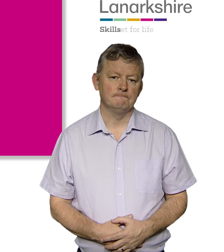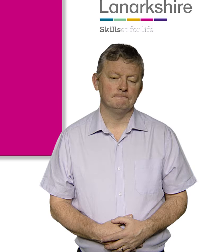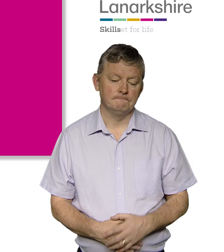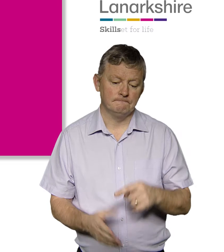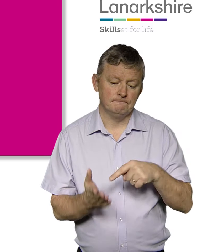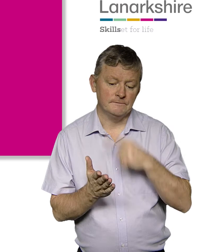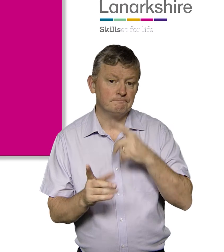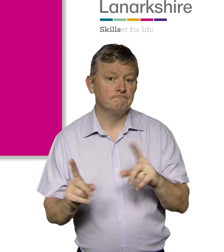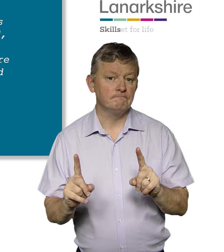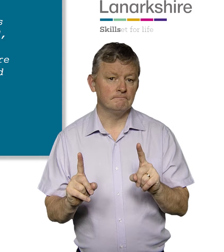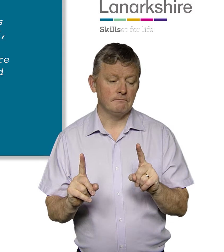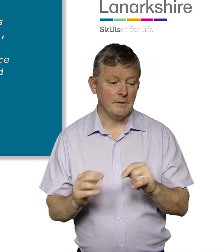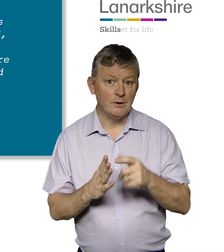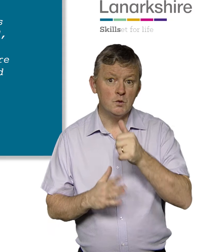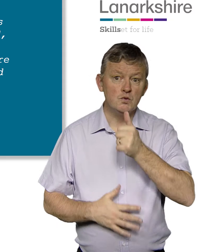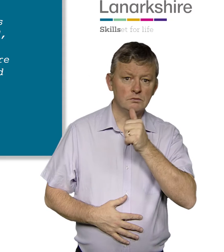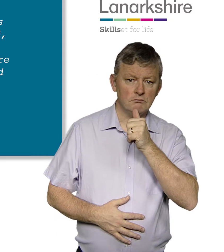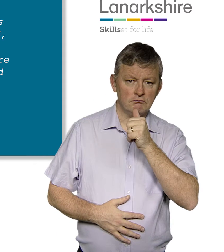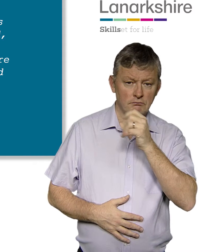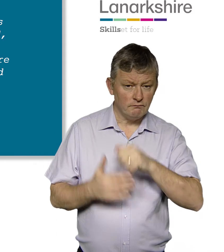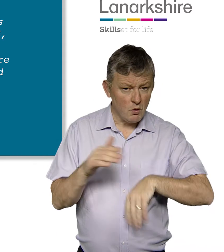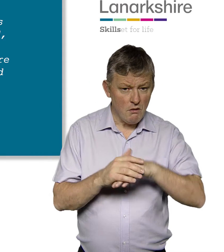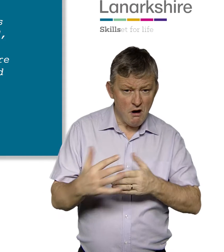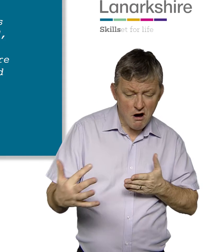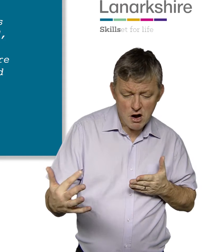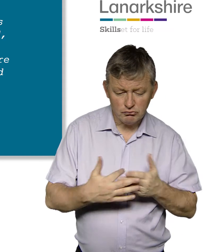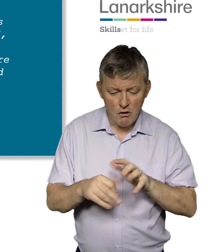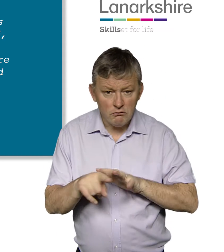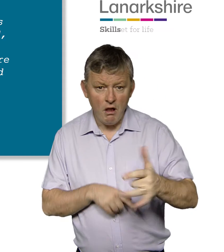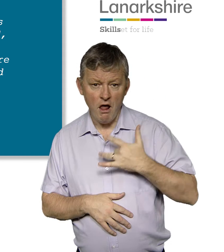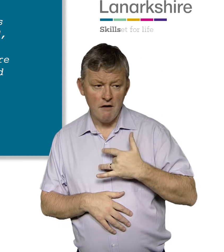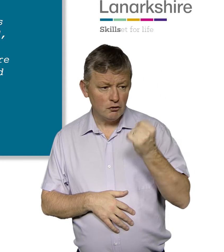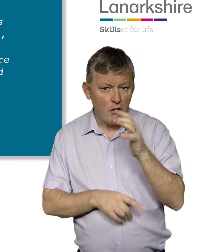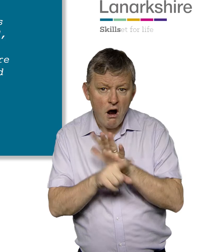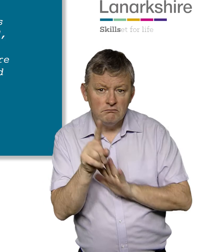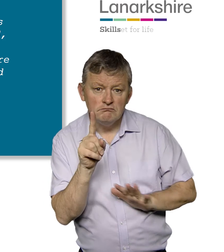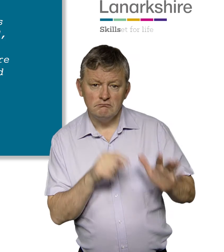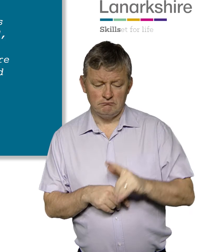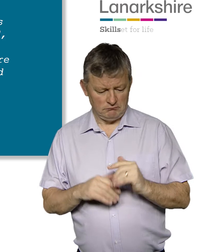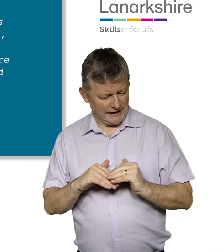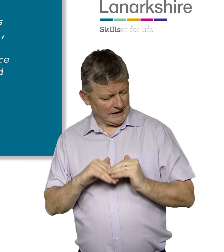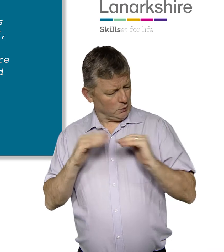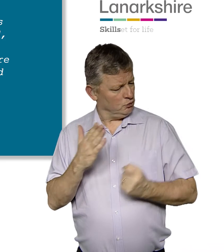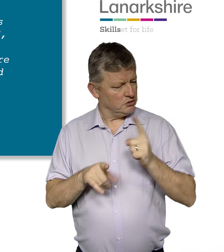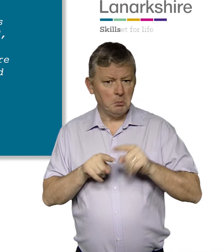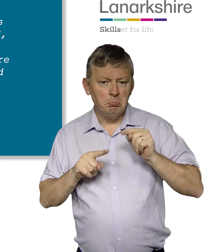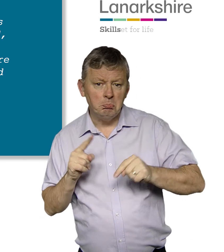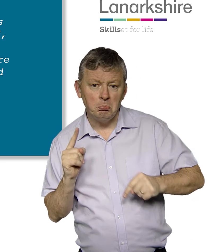Which is BSL users will have full access to the cultural life of Scotland An equal opportunity to enjoy